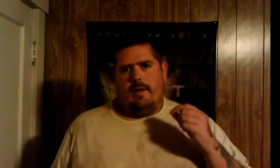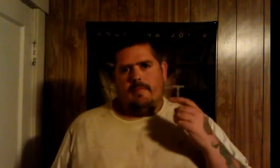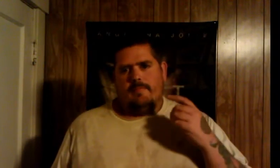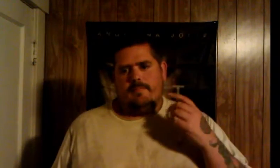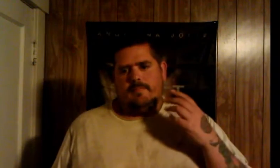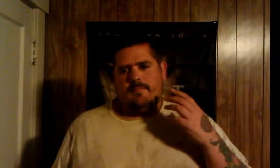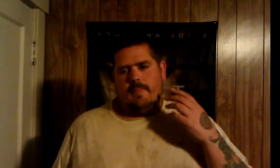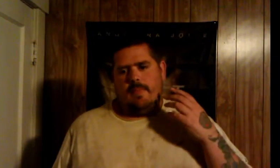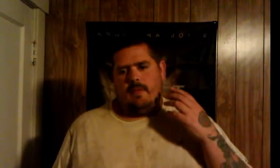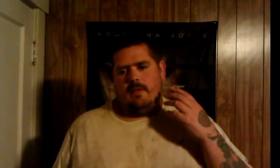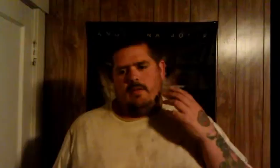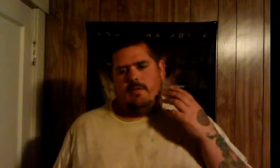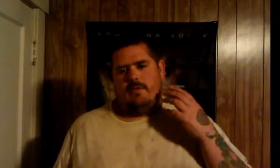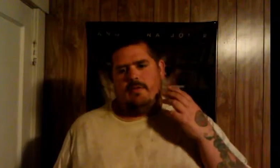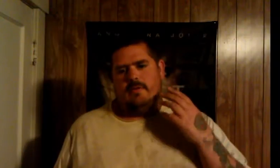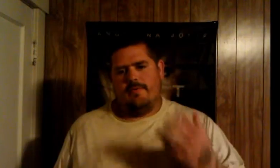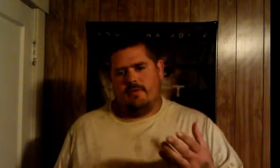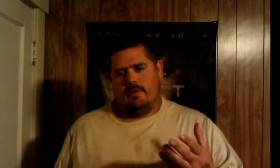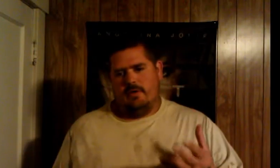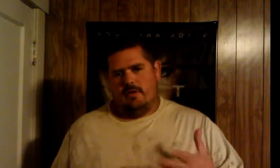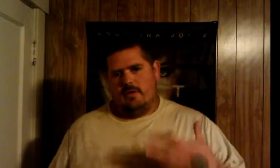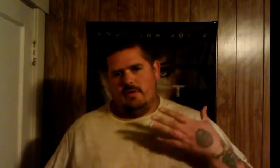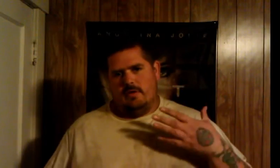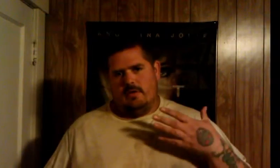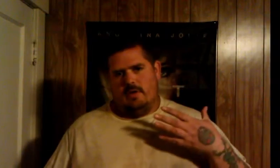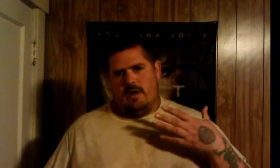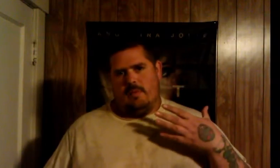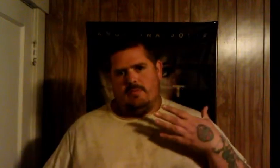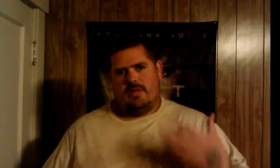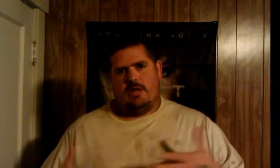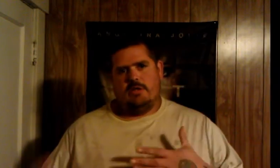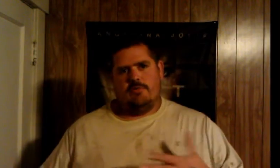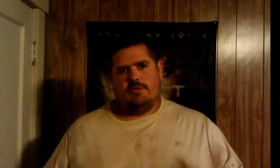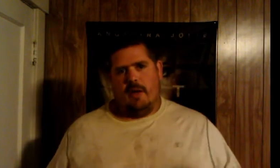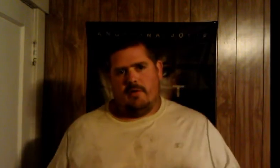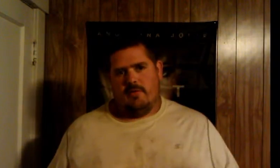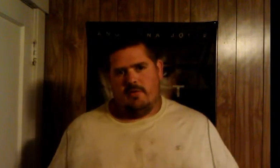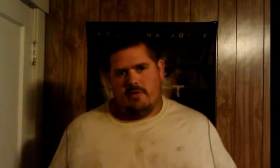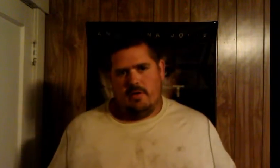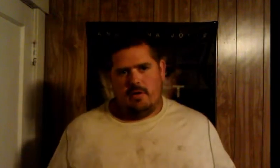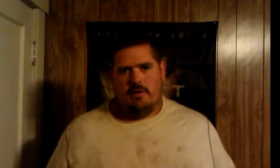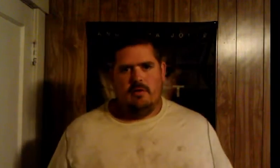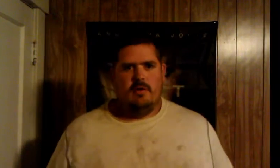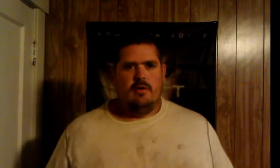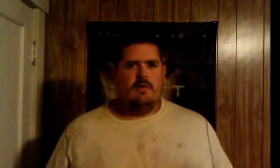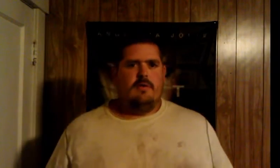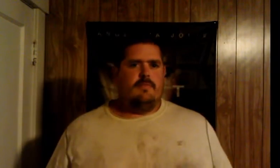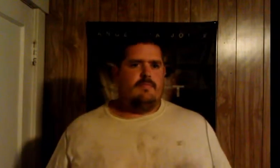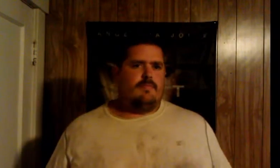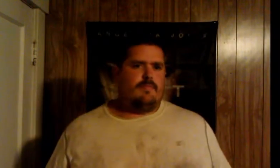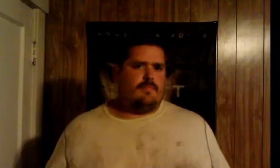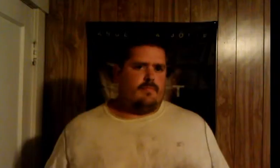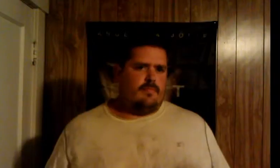um different um stages of respect you know